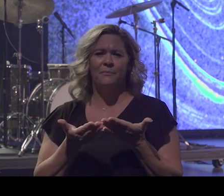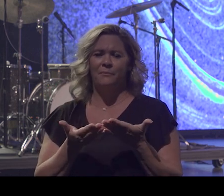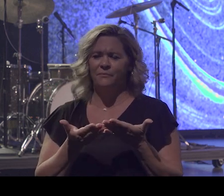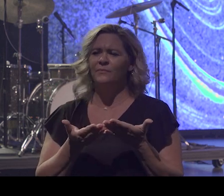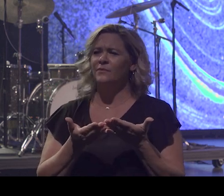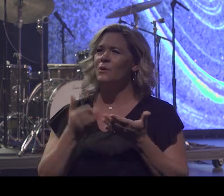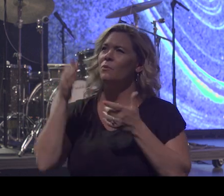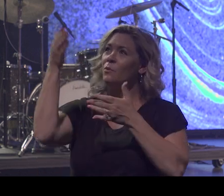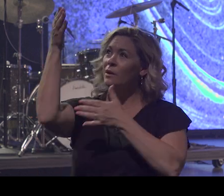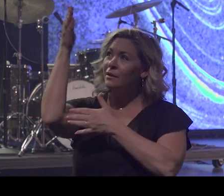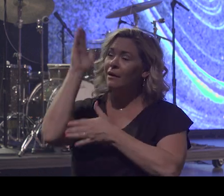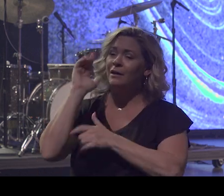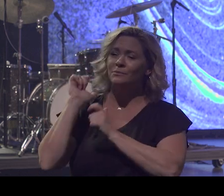to all of us, his people.